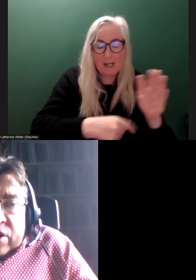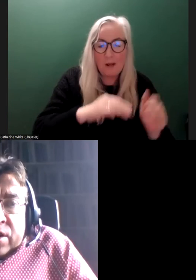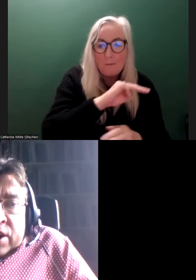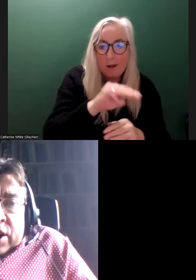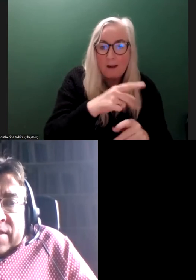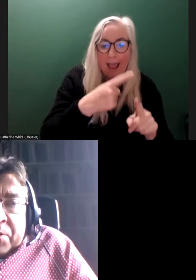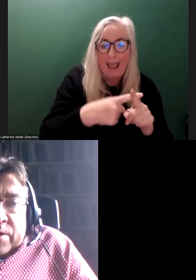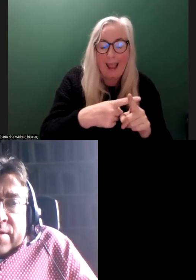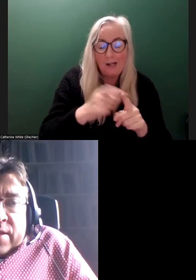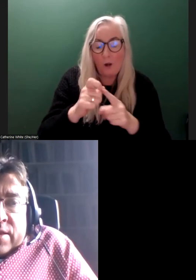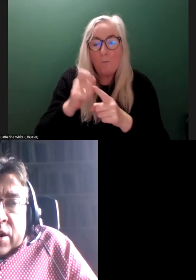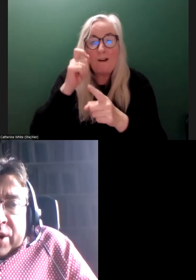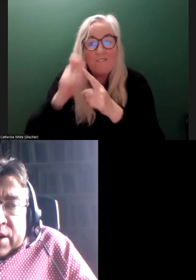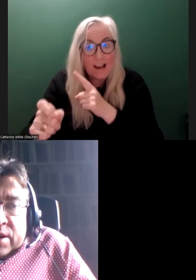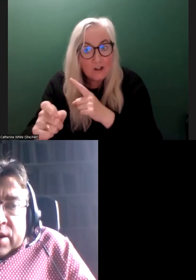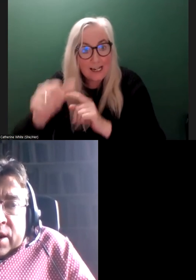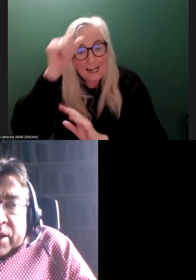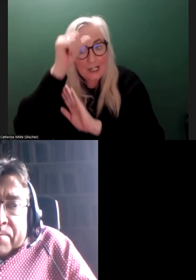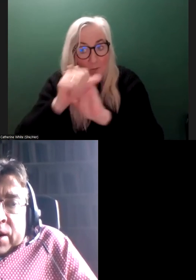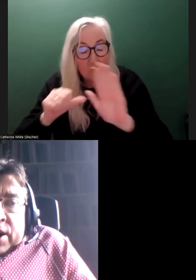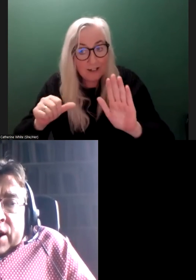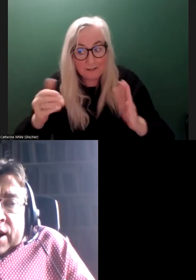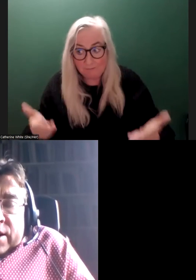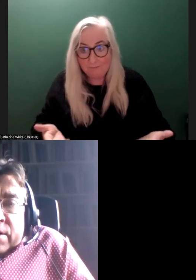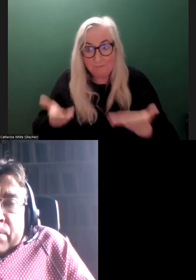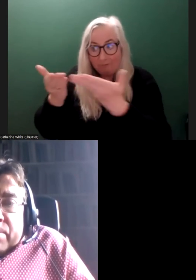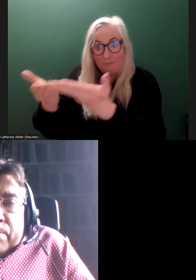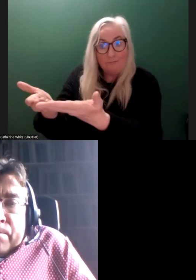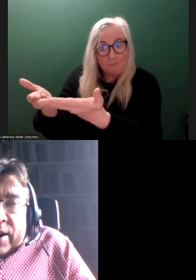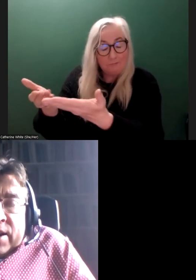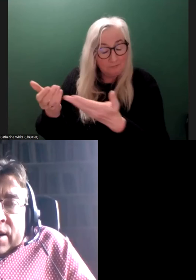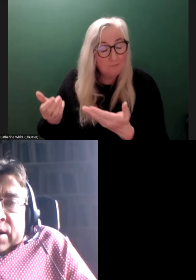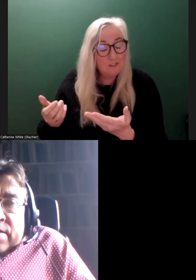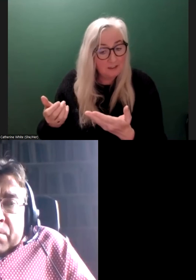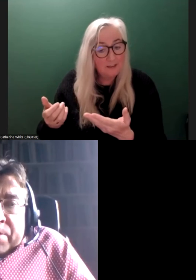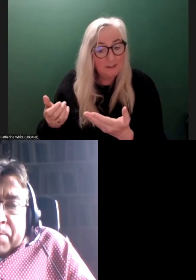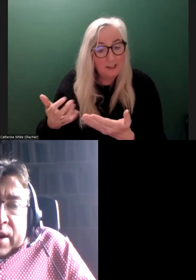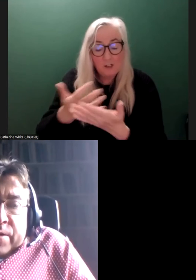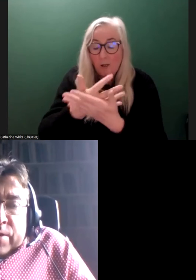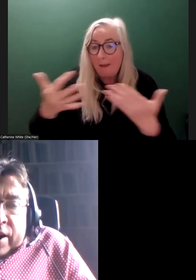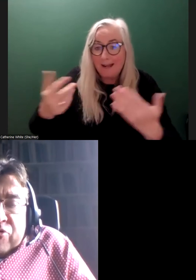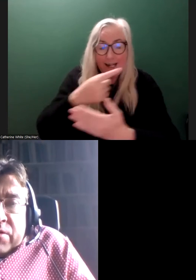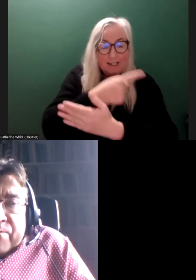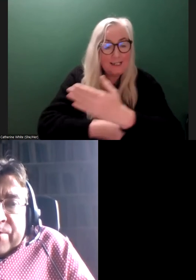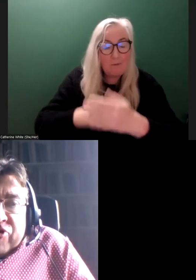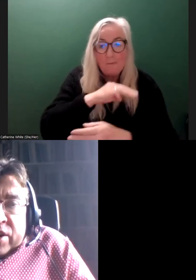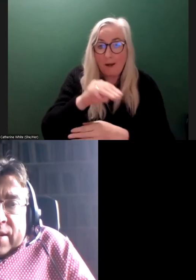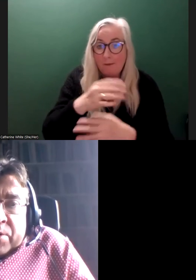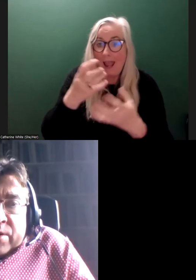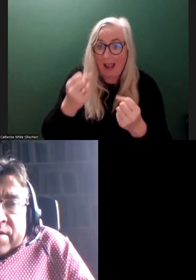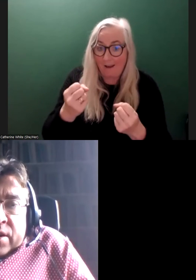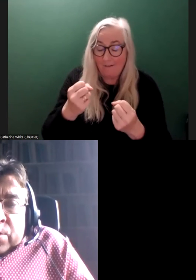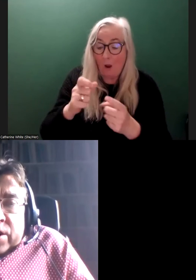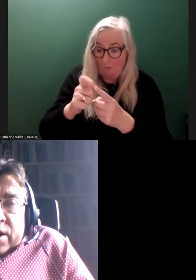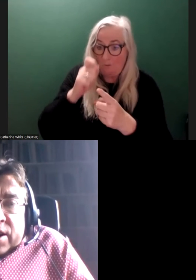professional experience that they are bringing to the table. And many disabled people have a large amount of professional